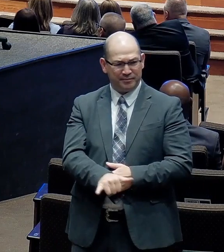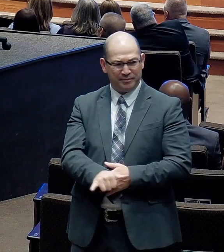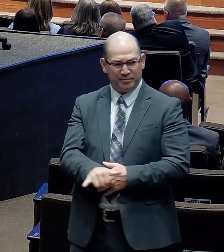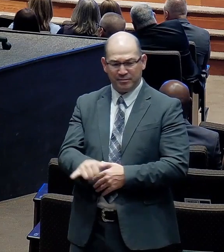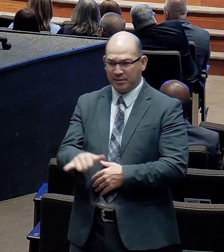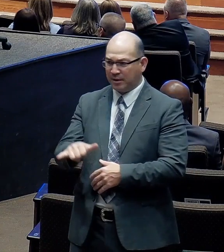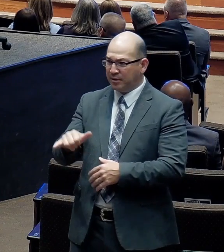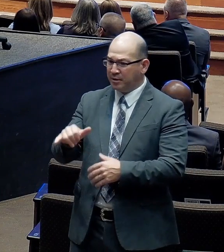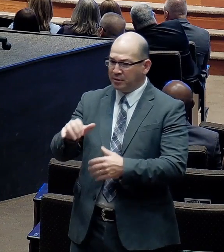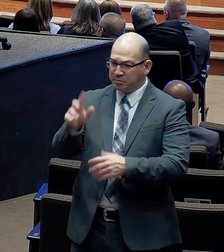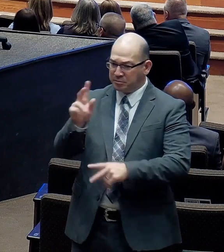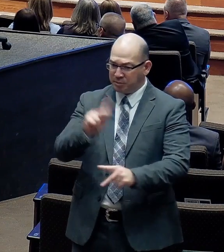Youth pastors.